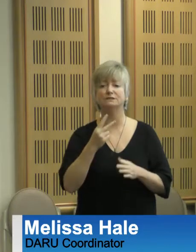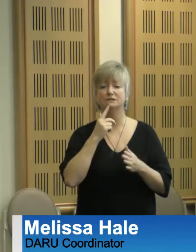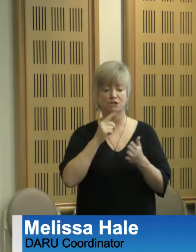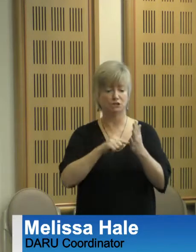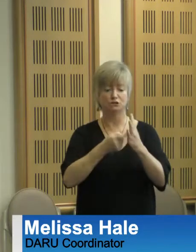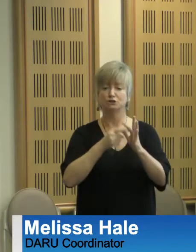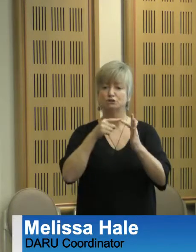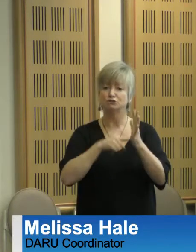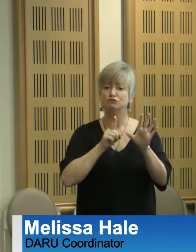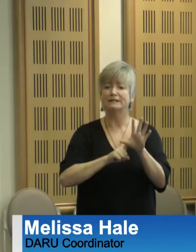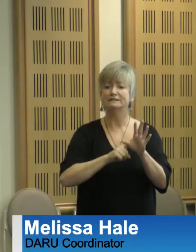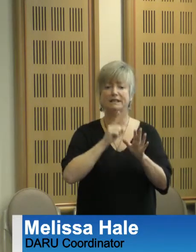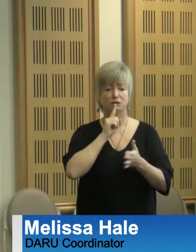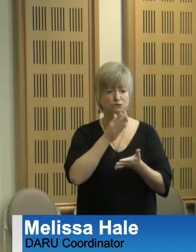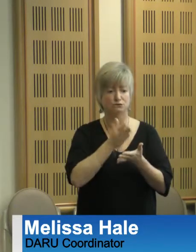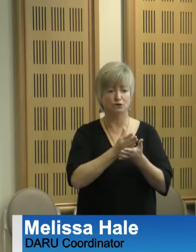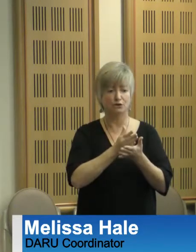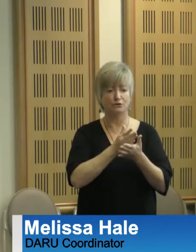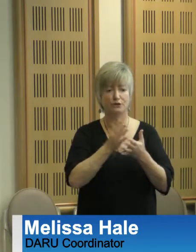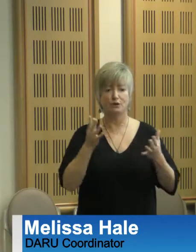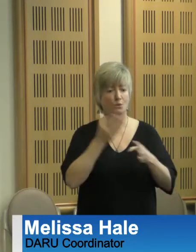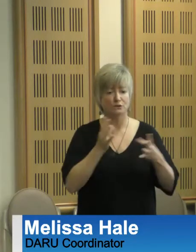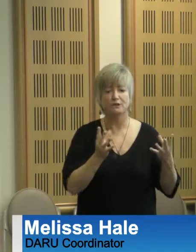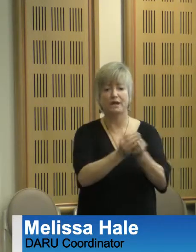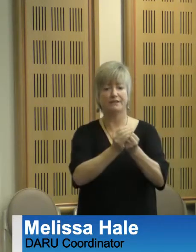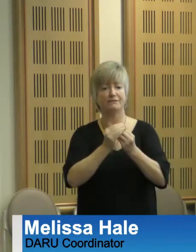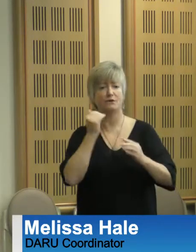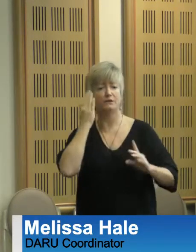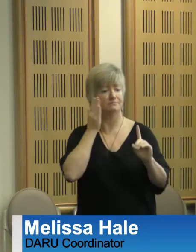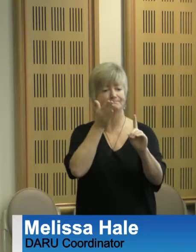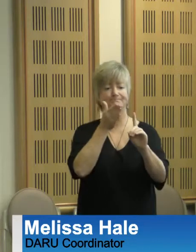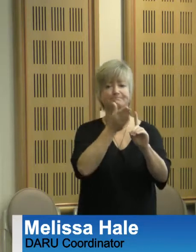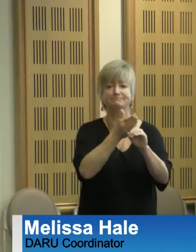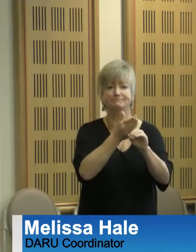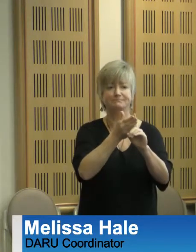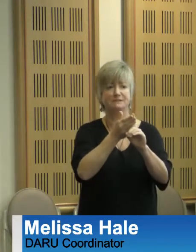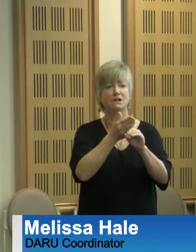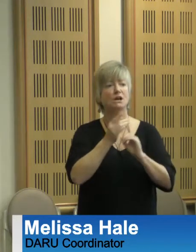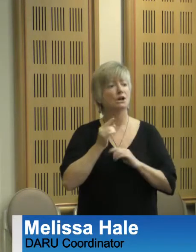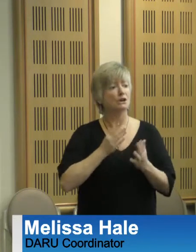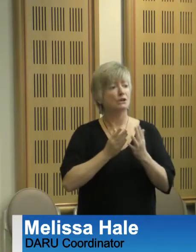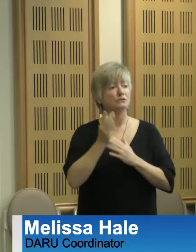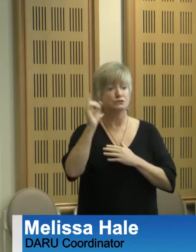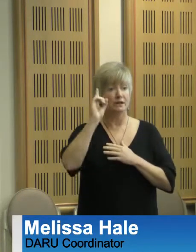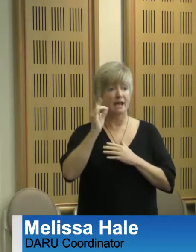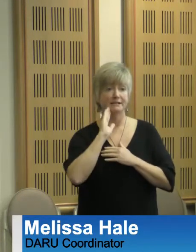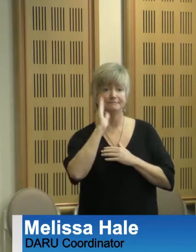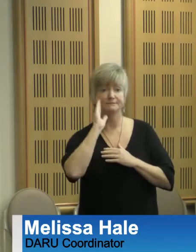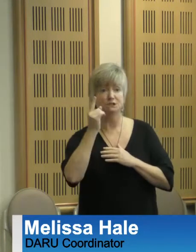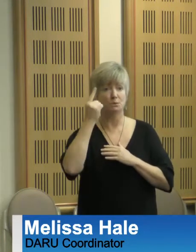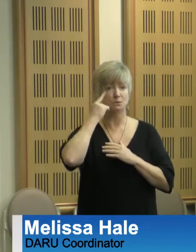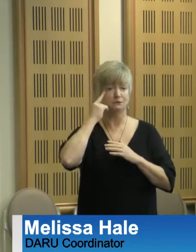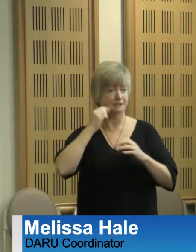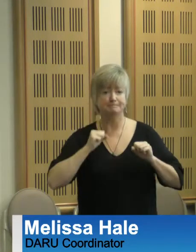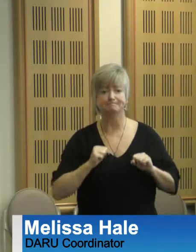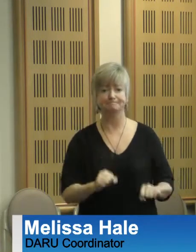for a shared future. And on seeing our first session today, you'll see some really good solid examples of disability advocates